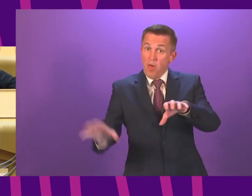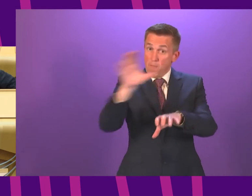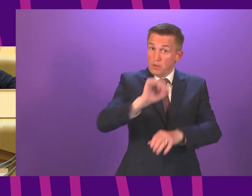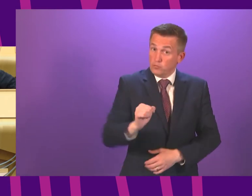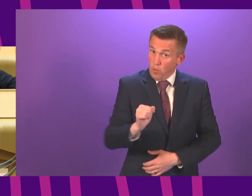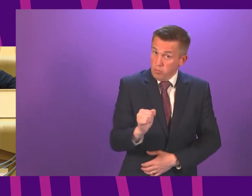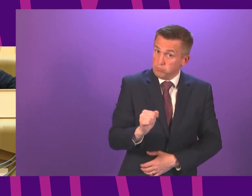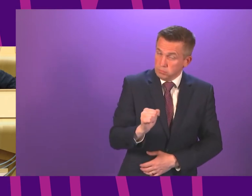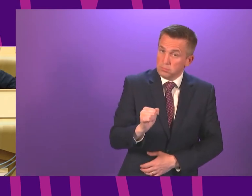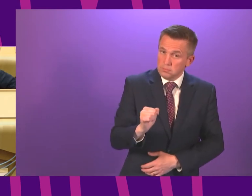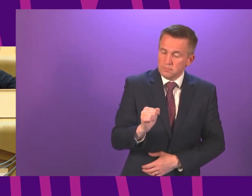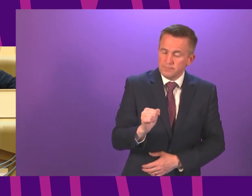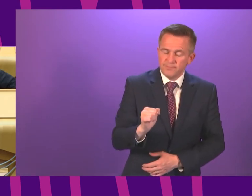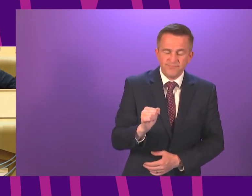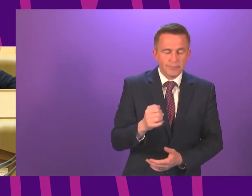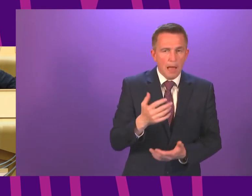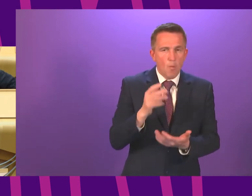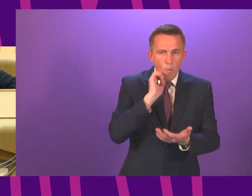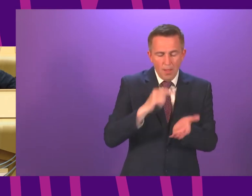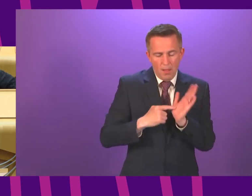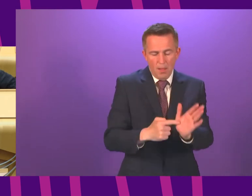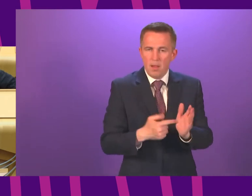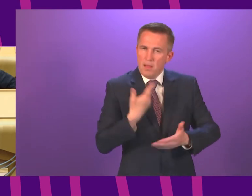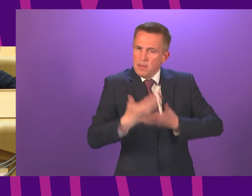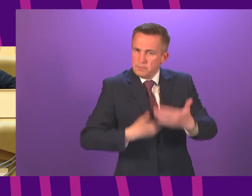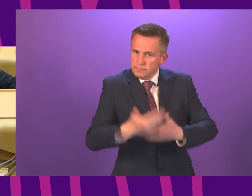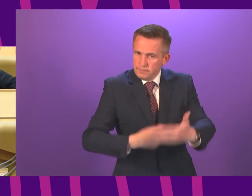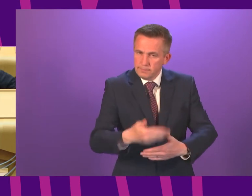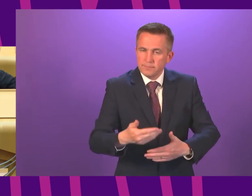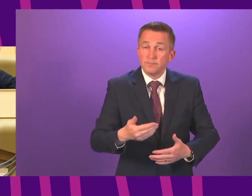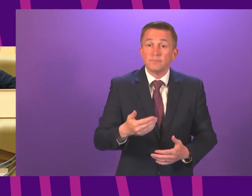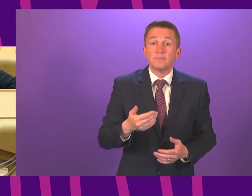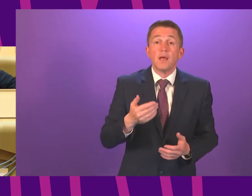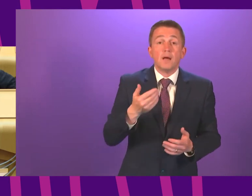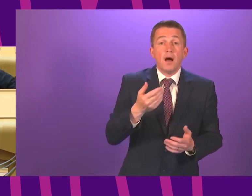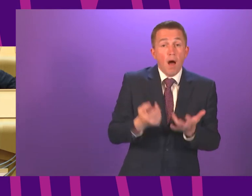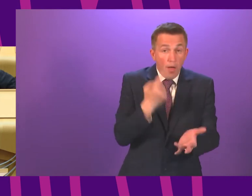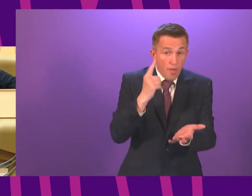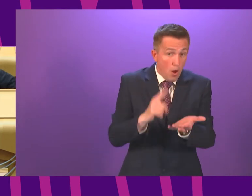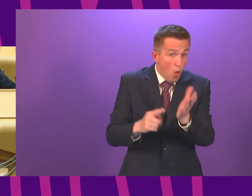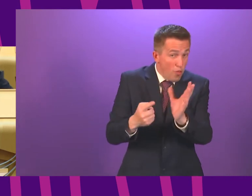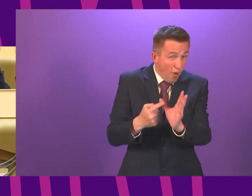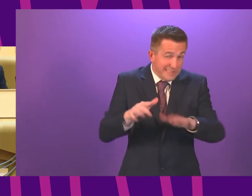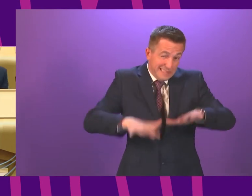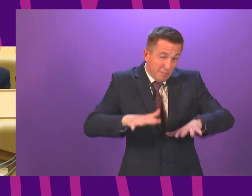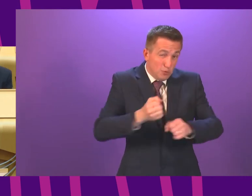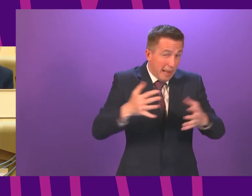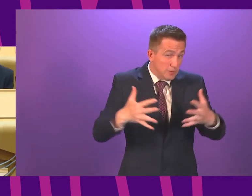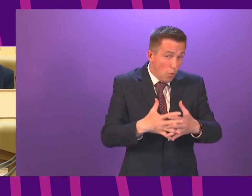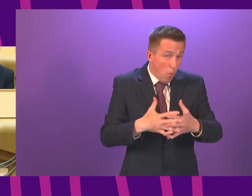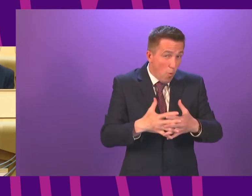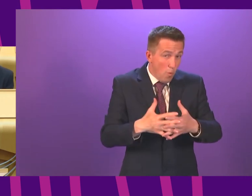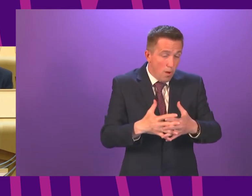the difficult part of this statement. There are a number of other local authority areas, in addition to Glasgow, that are not